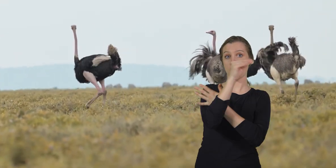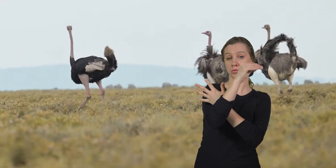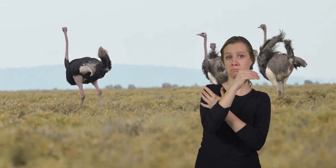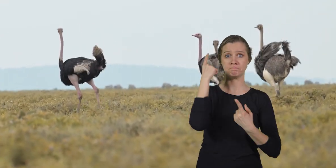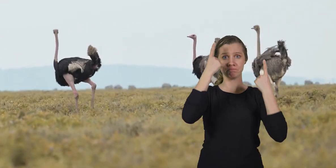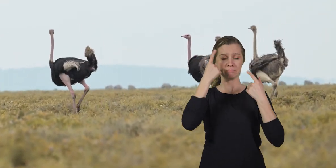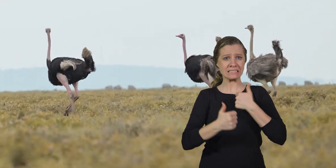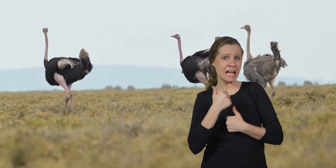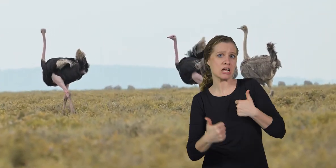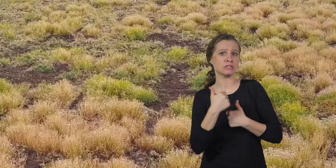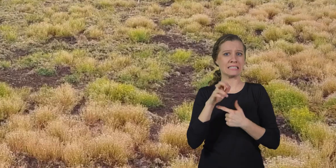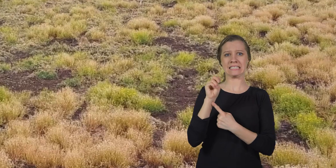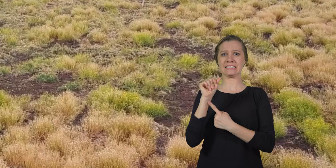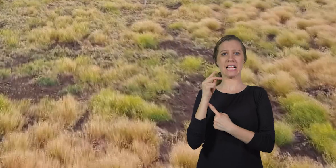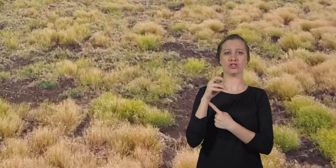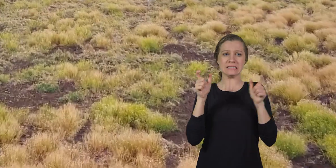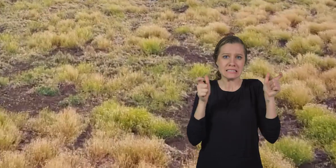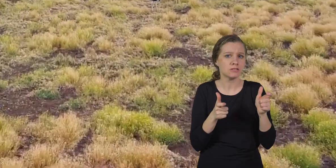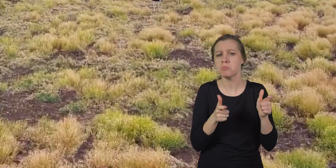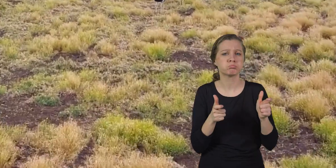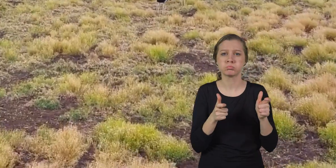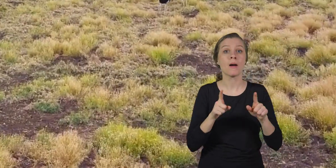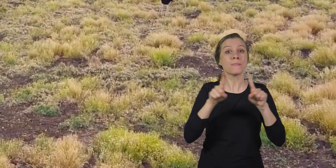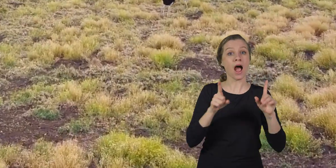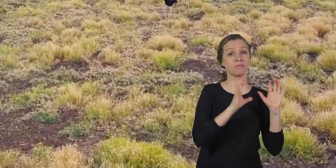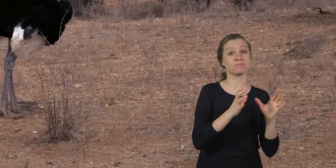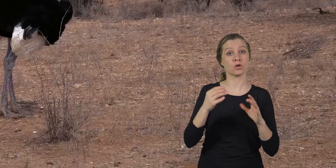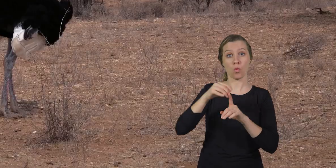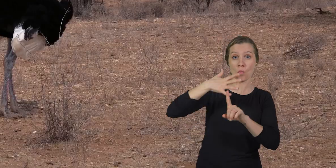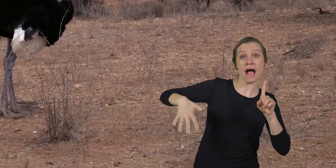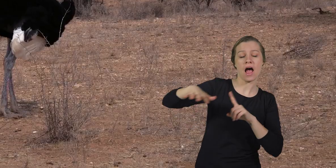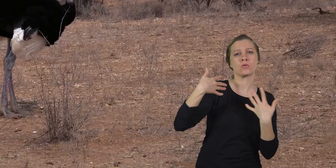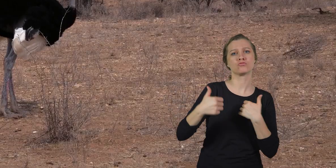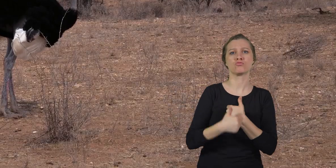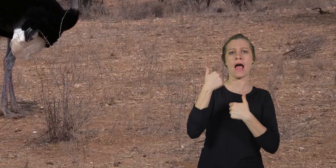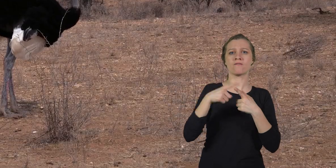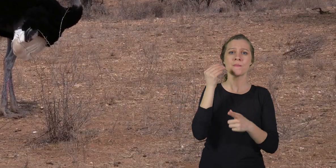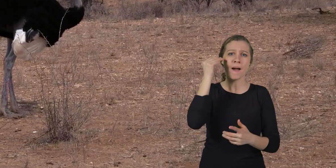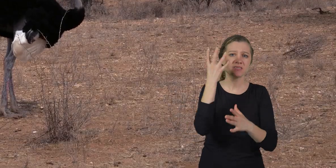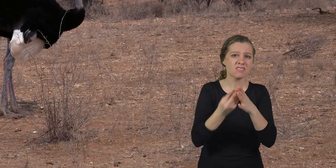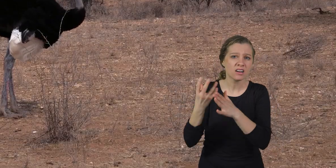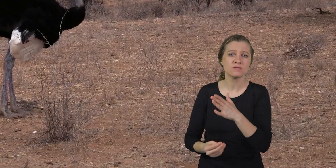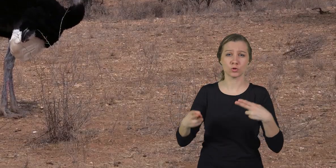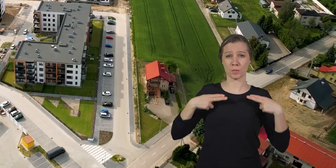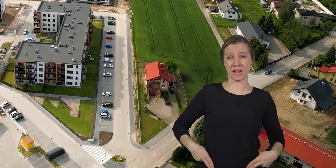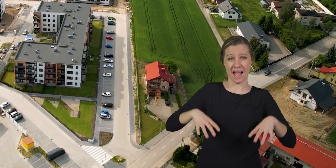considered endangered, but their populations in the wild face threats from habitat loss and human activities. Loss of